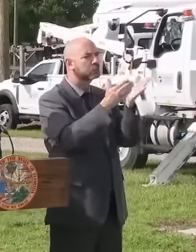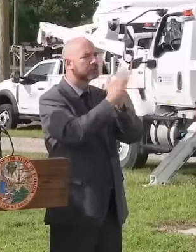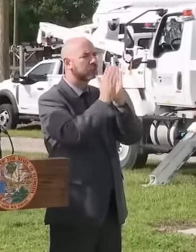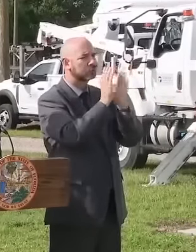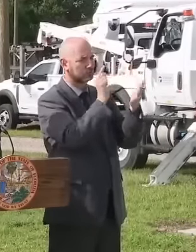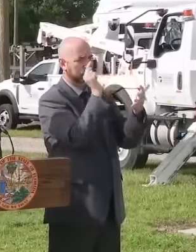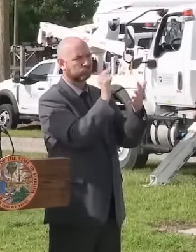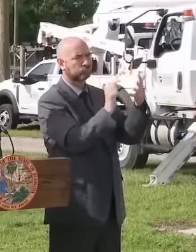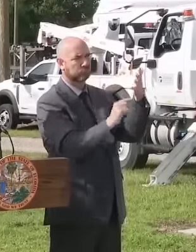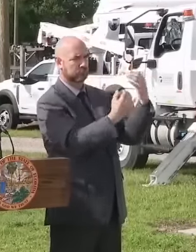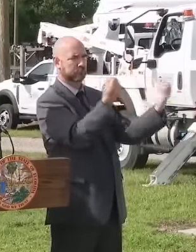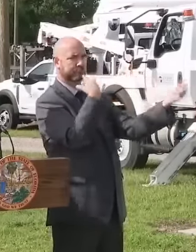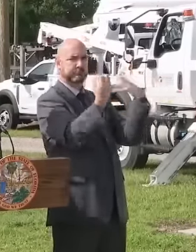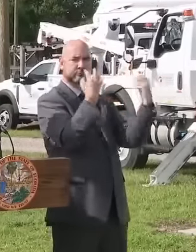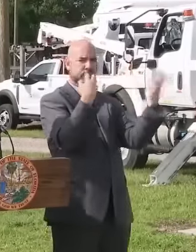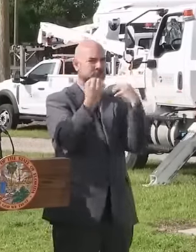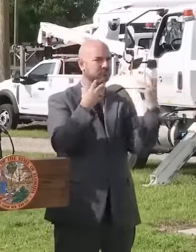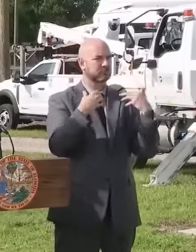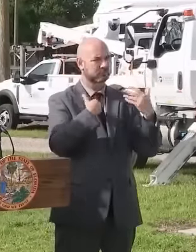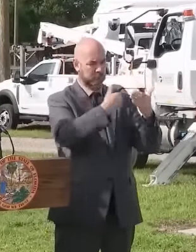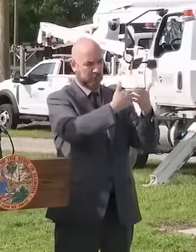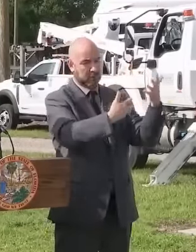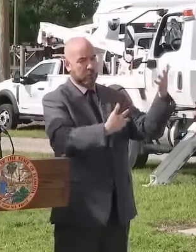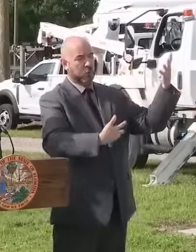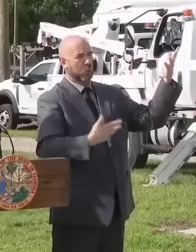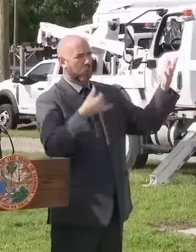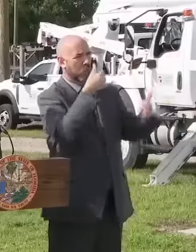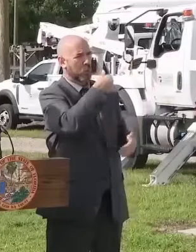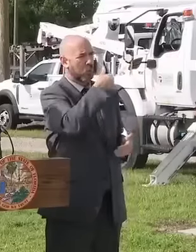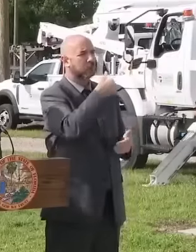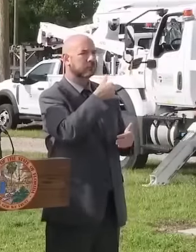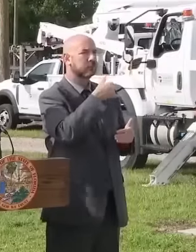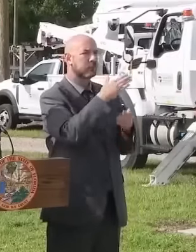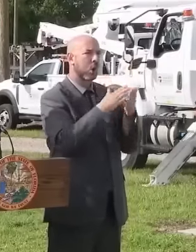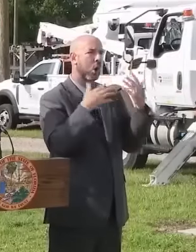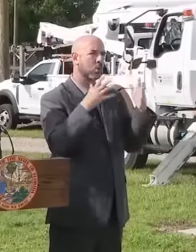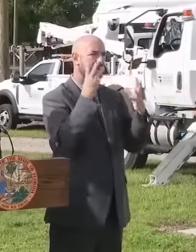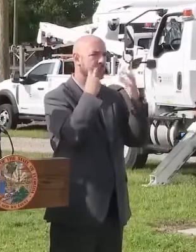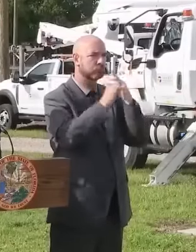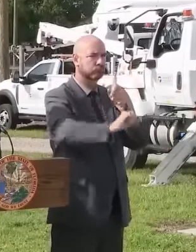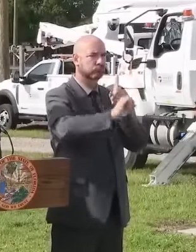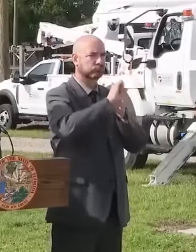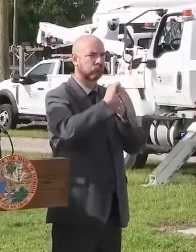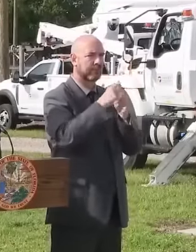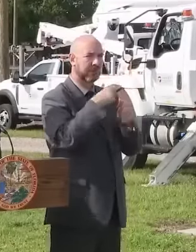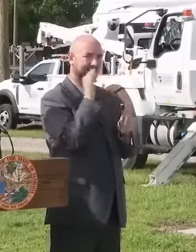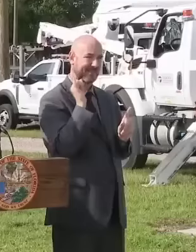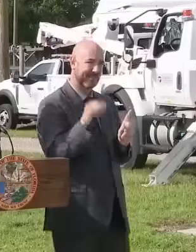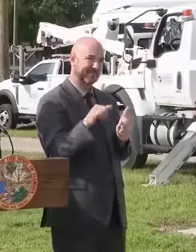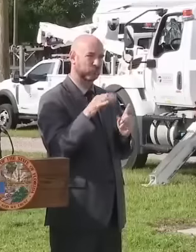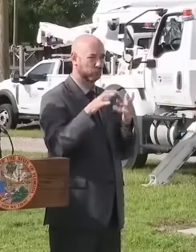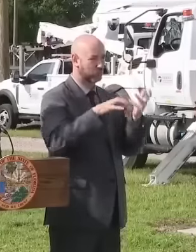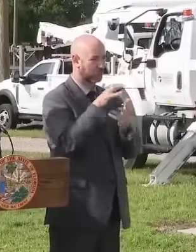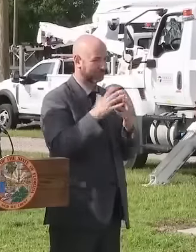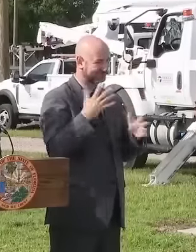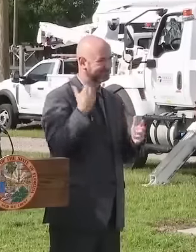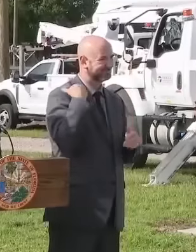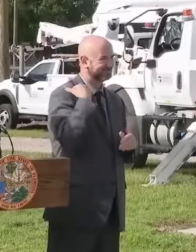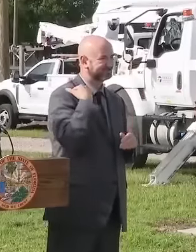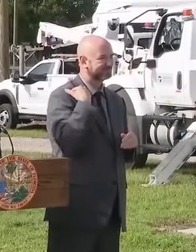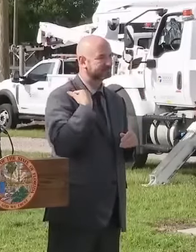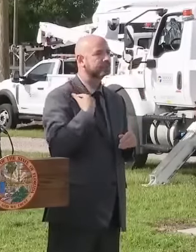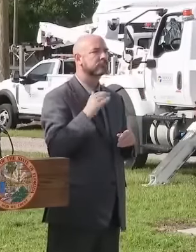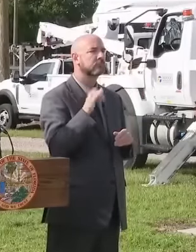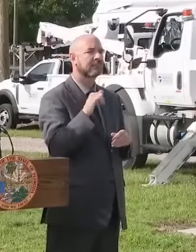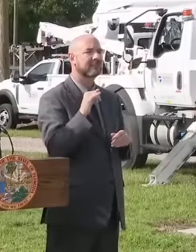already beginning to feel the impacts from the storm. This morning, we saw some outer bands starting to hit the upper keys, middle and lower keys.